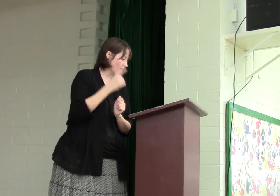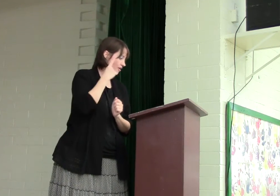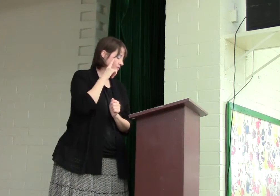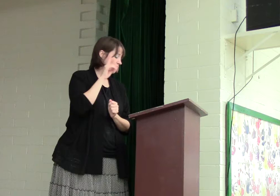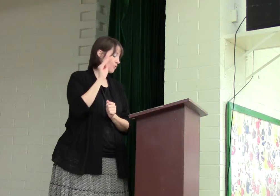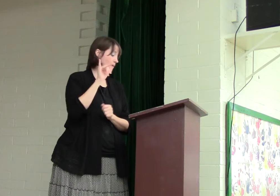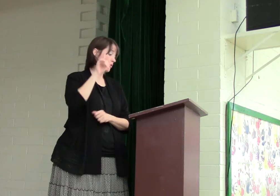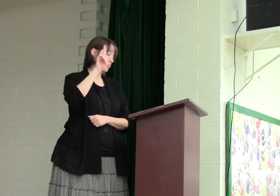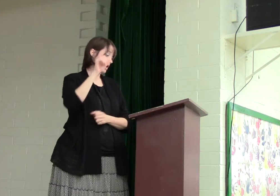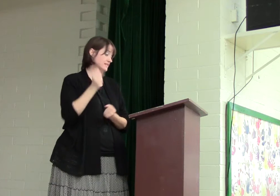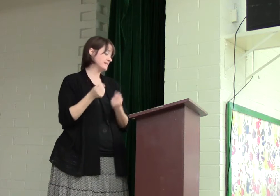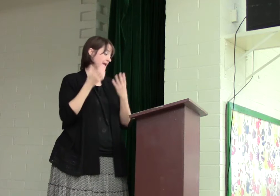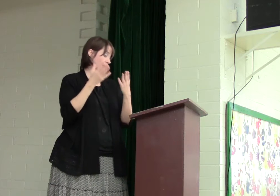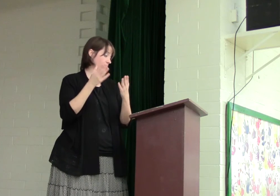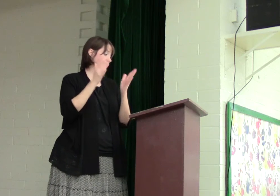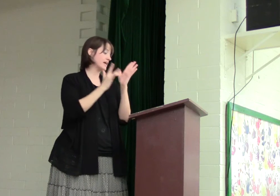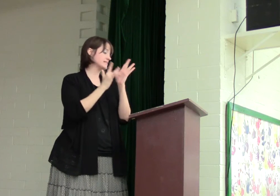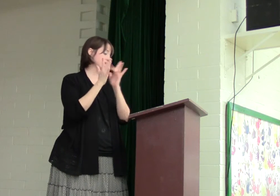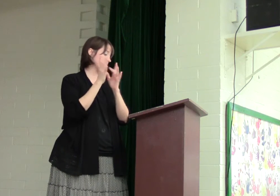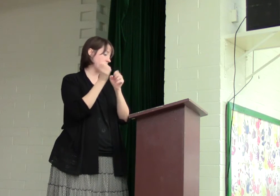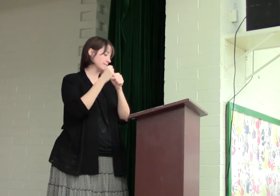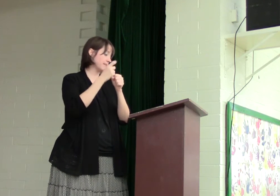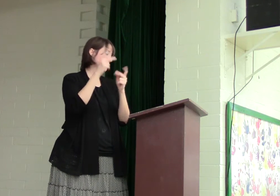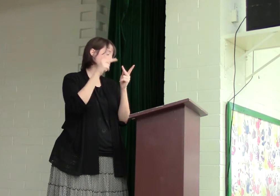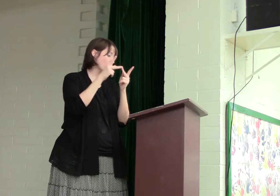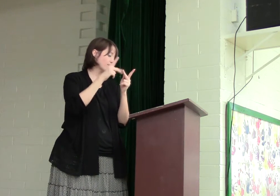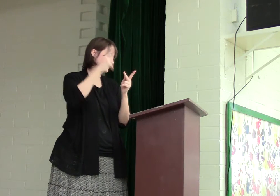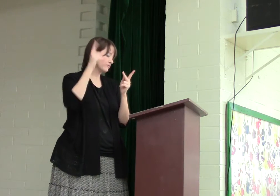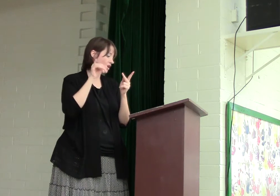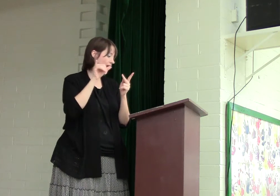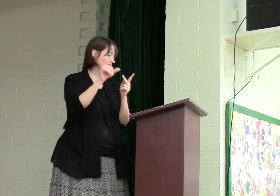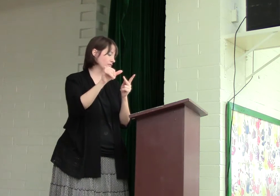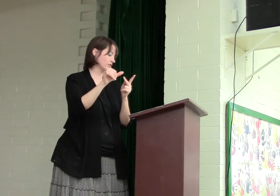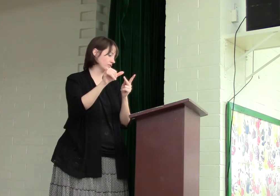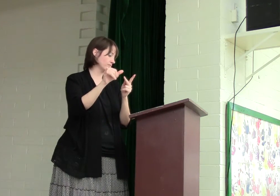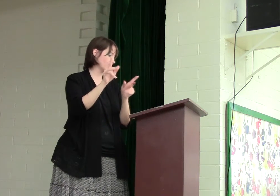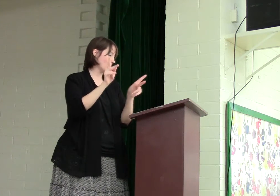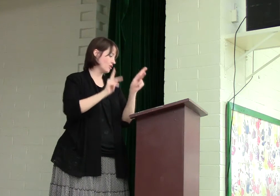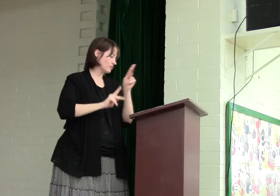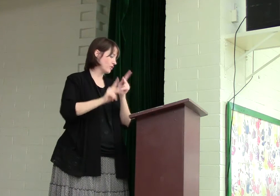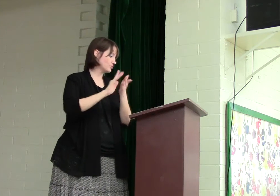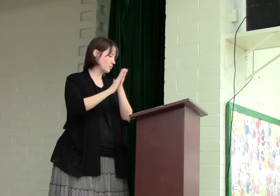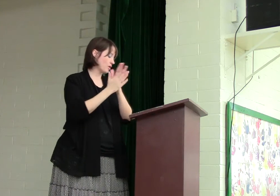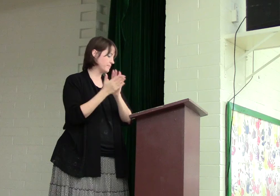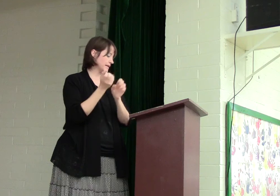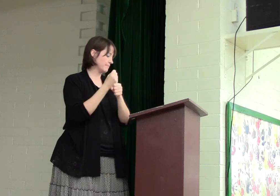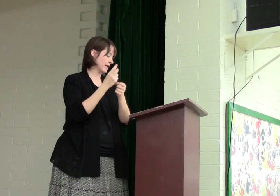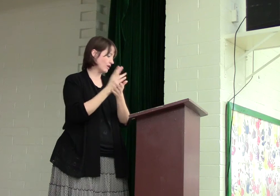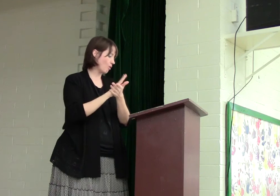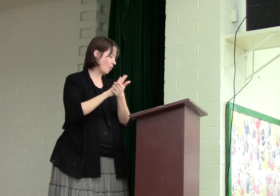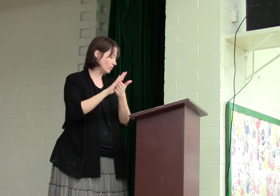For by one sacrifice, he has made perfect forever those who are being made holy.